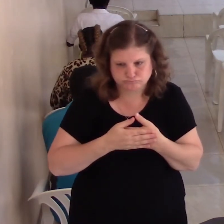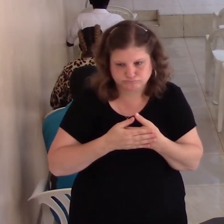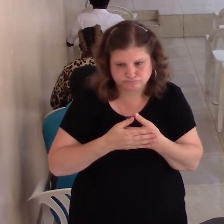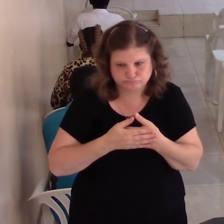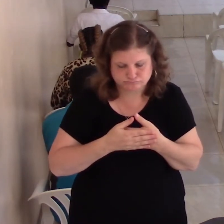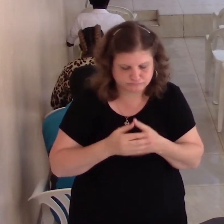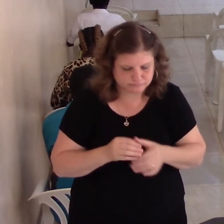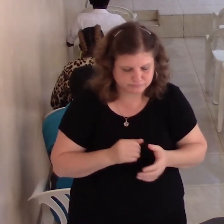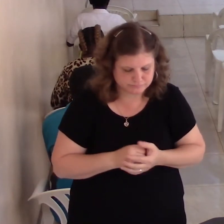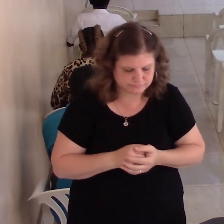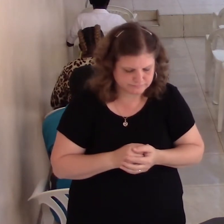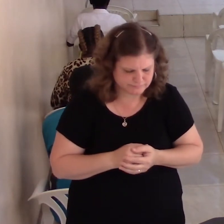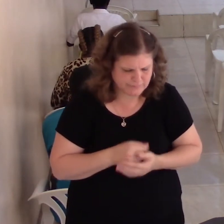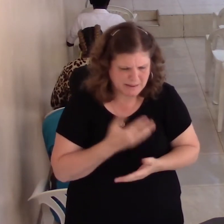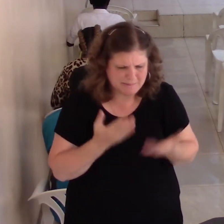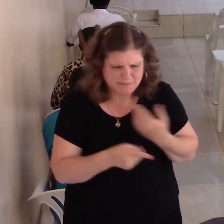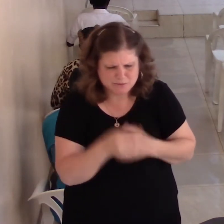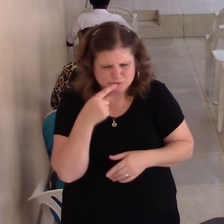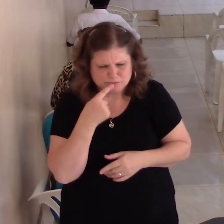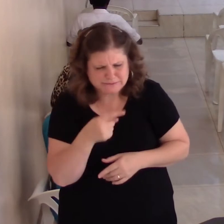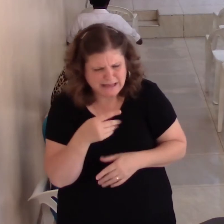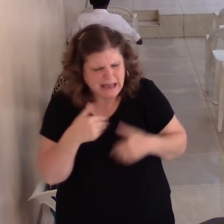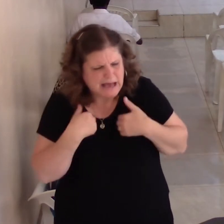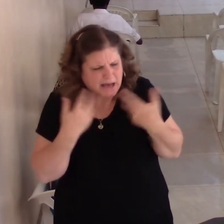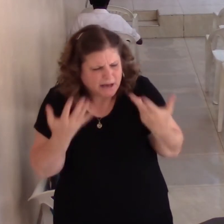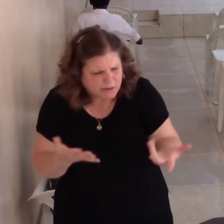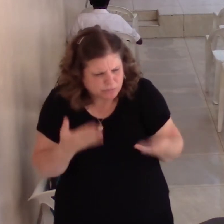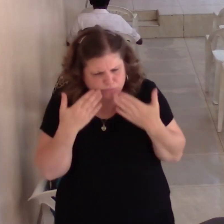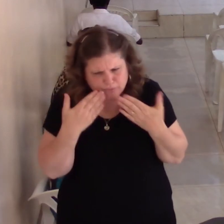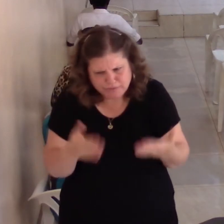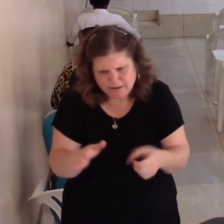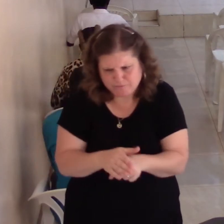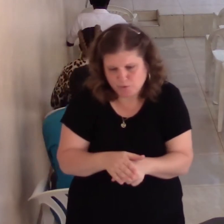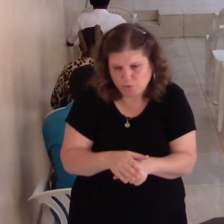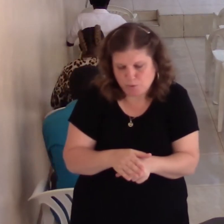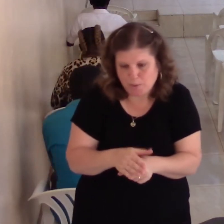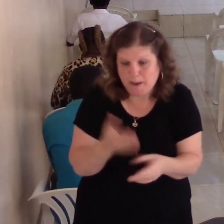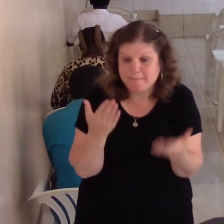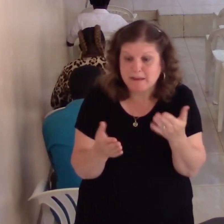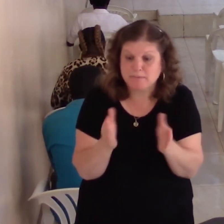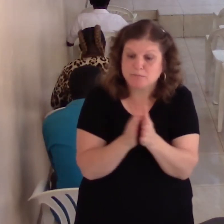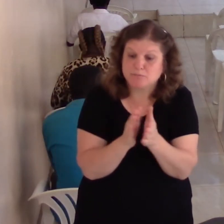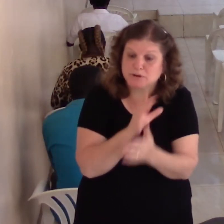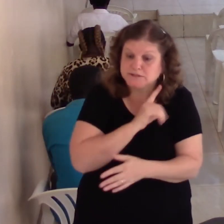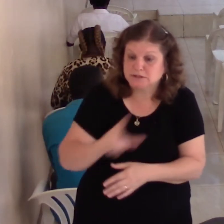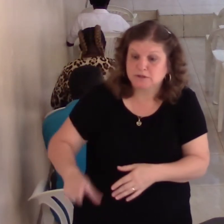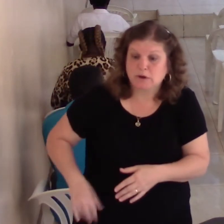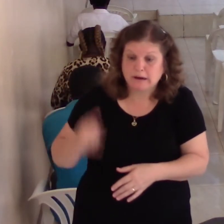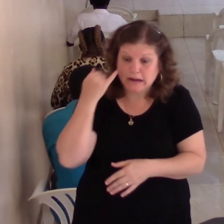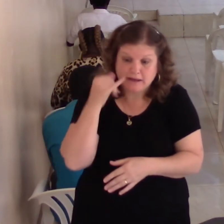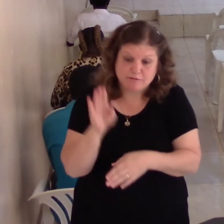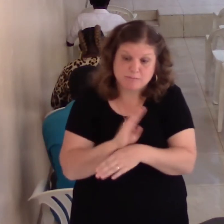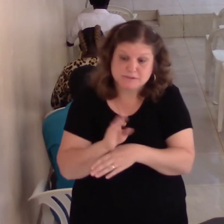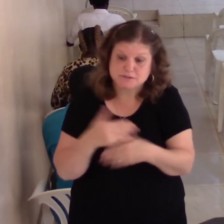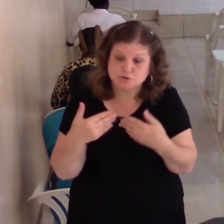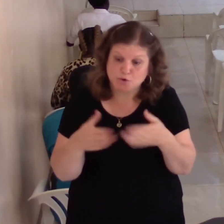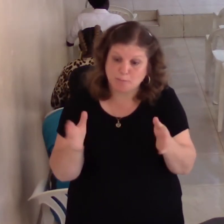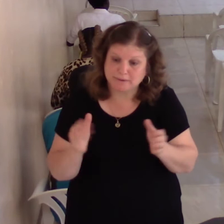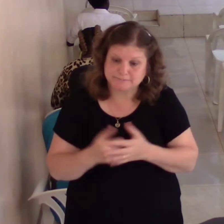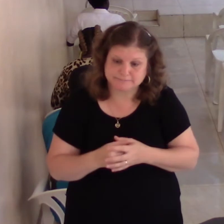You might say, well, how can I be thankful? And then you can praise the Lord if your business is still open, even if you're struggling. You say, how can I be